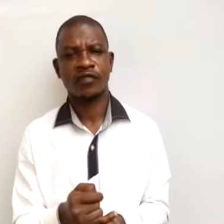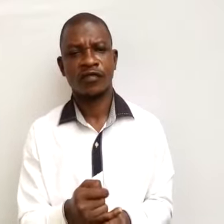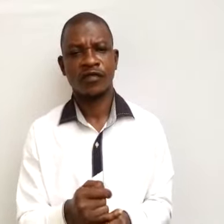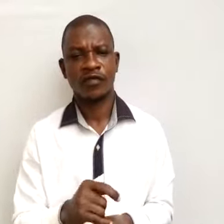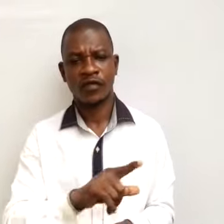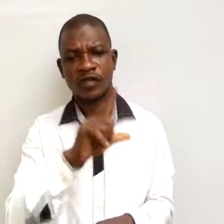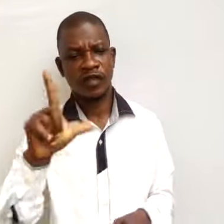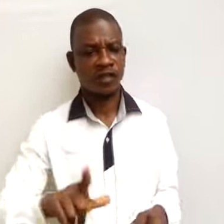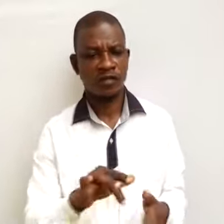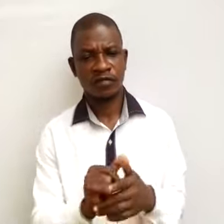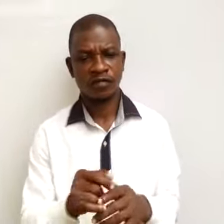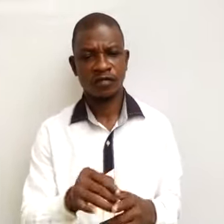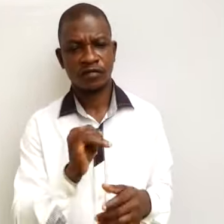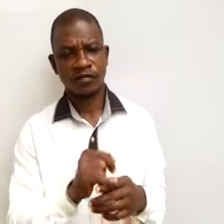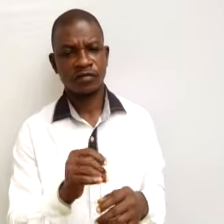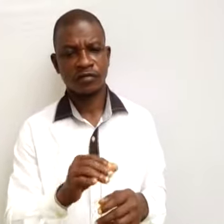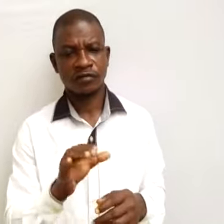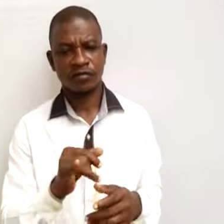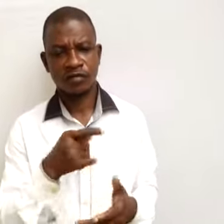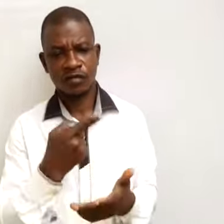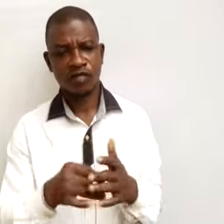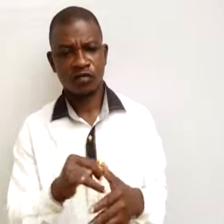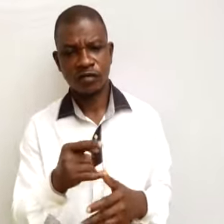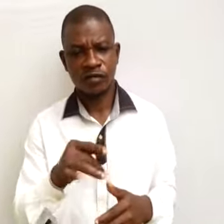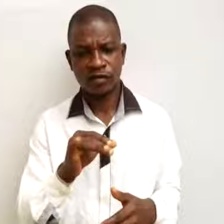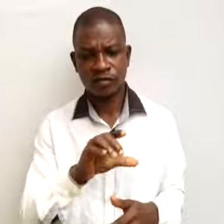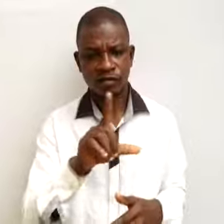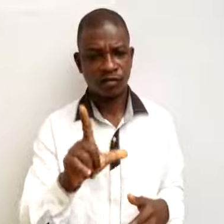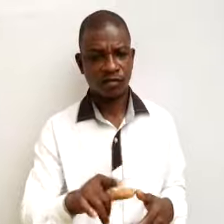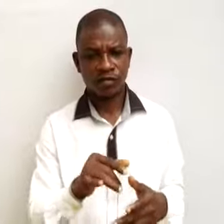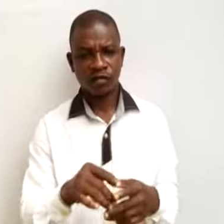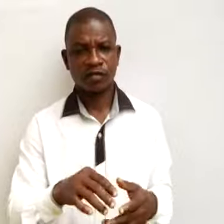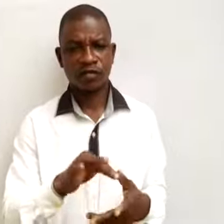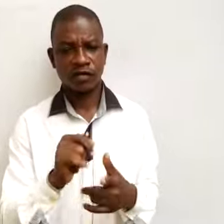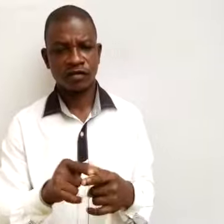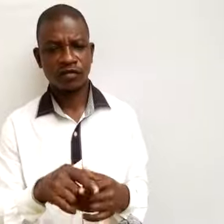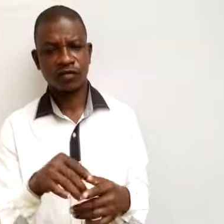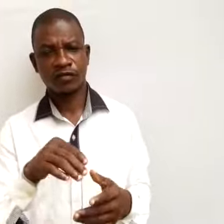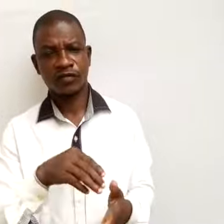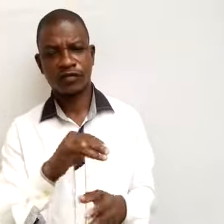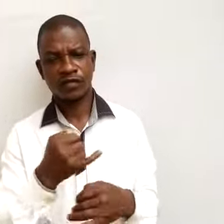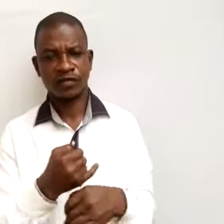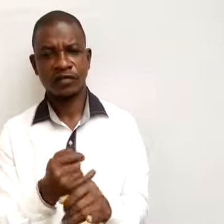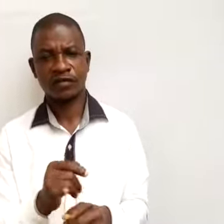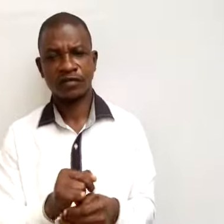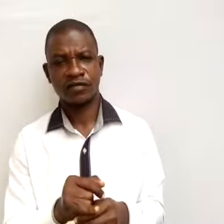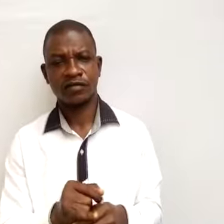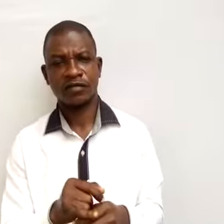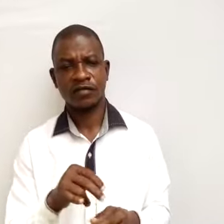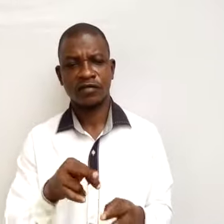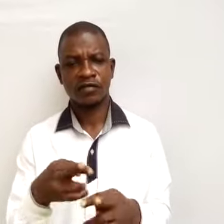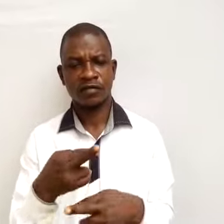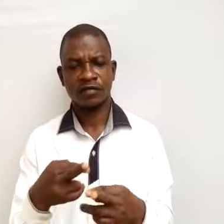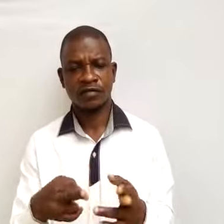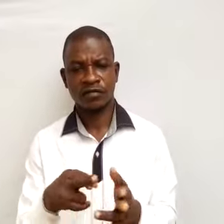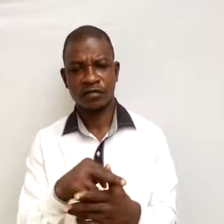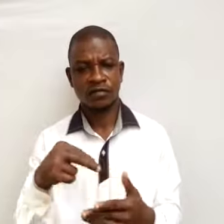of industry. What is location of industry? Location of industry refers to setting up